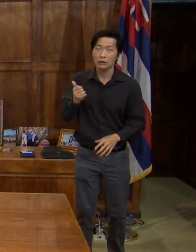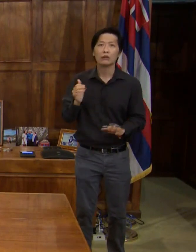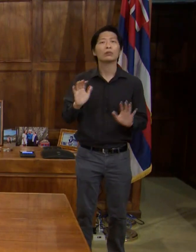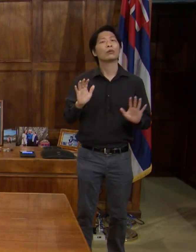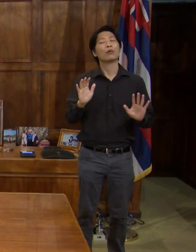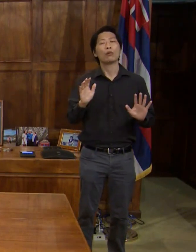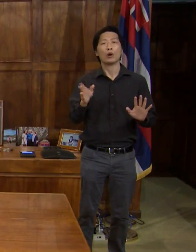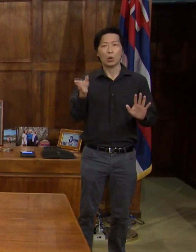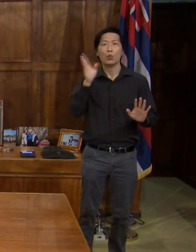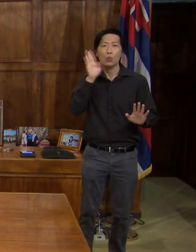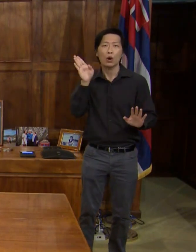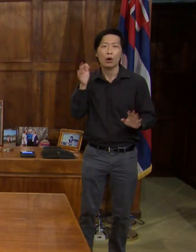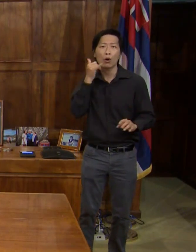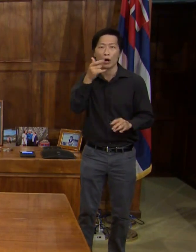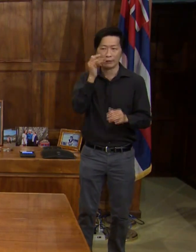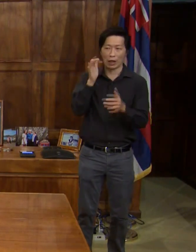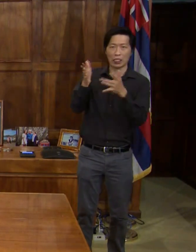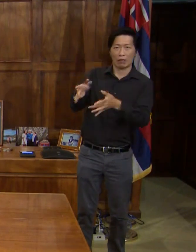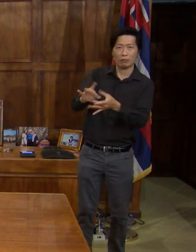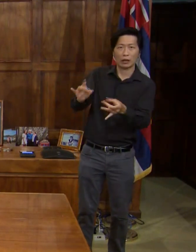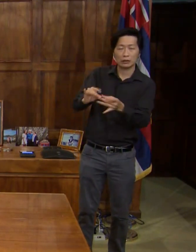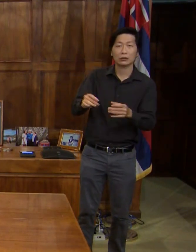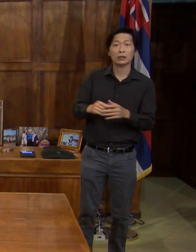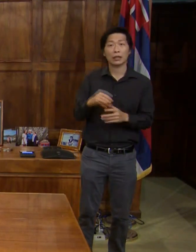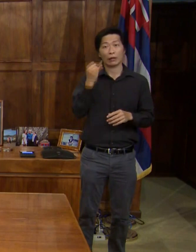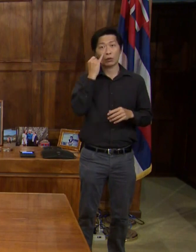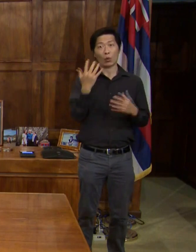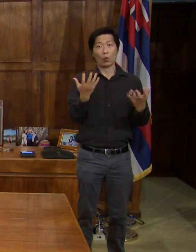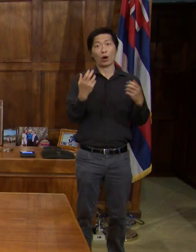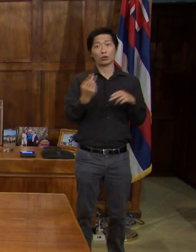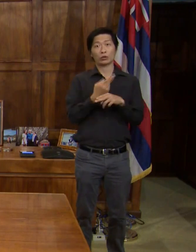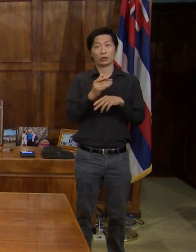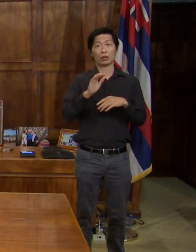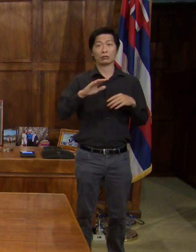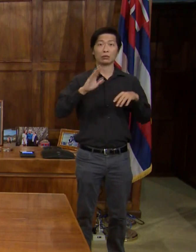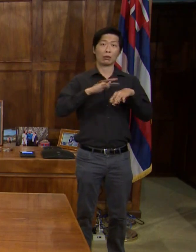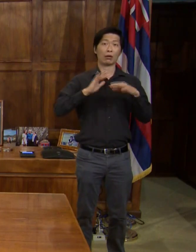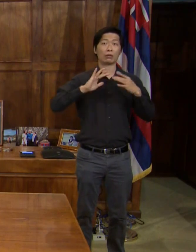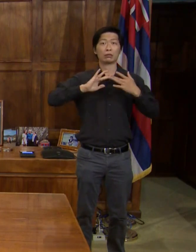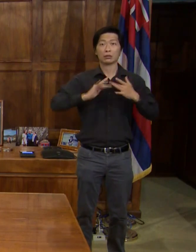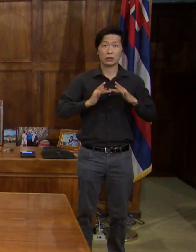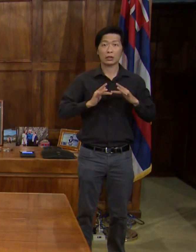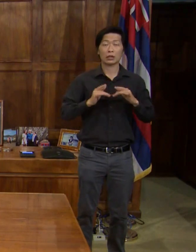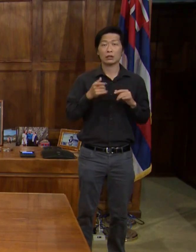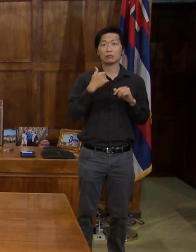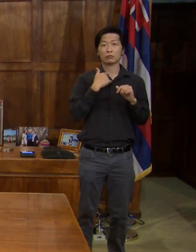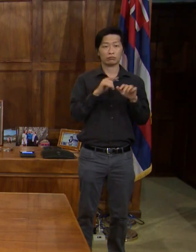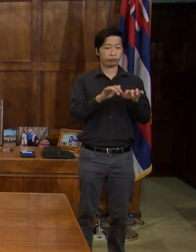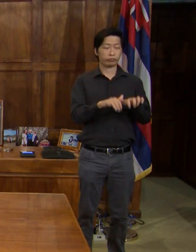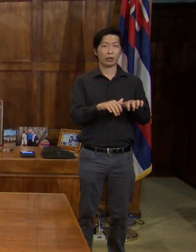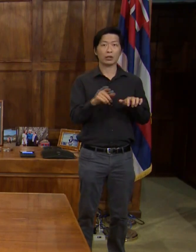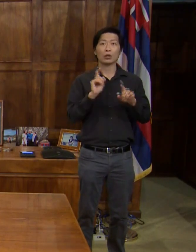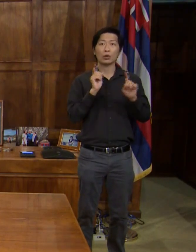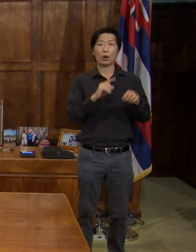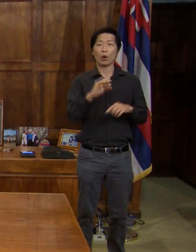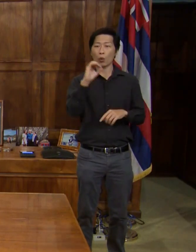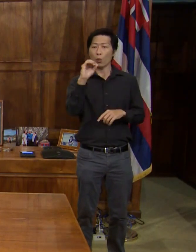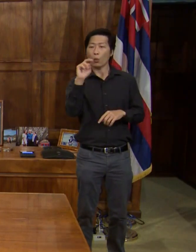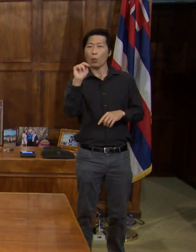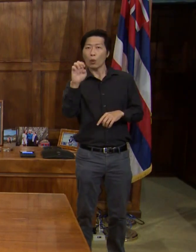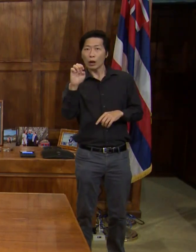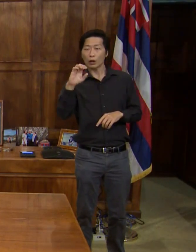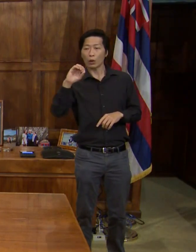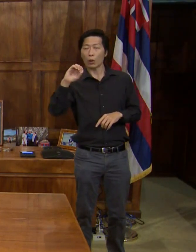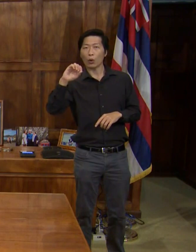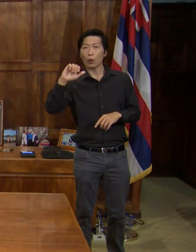card activated. If you want to use the online option to activate your card, go to oneoahu